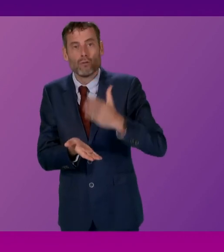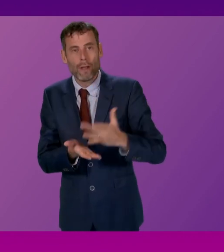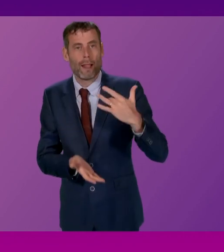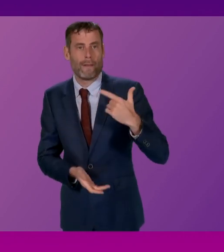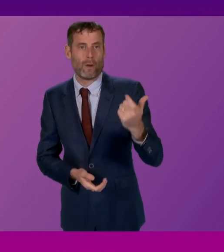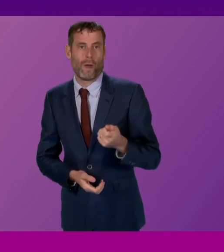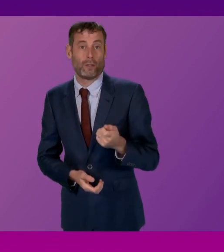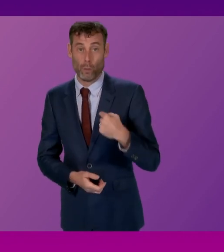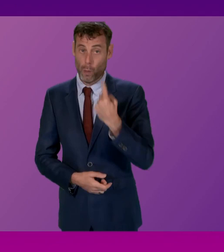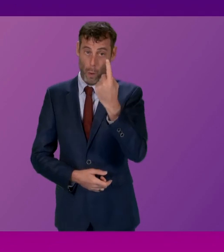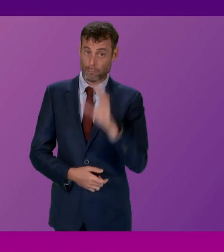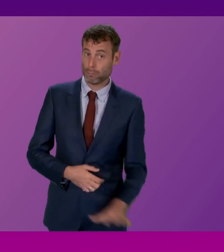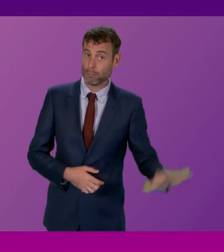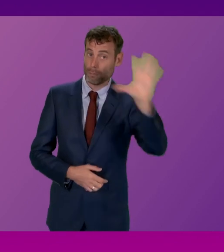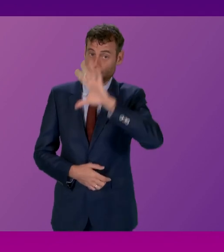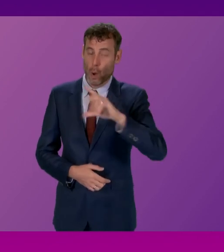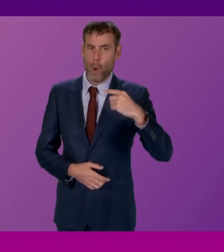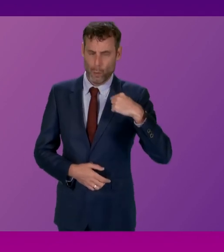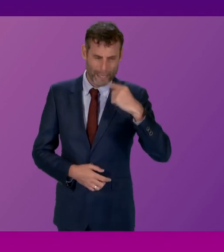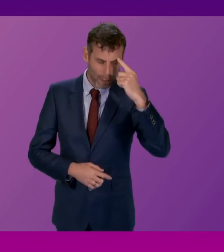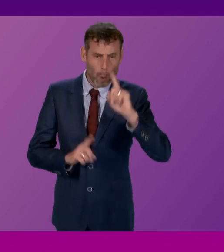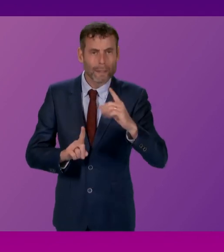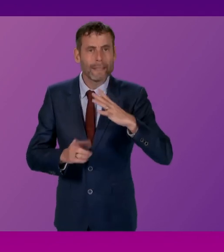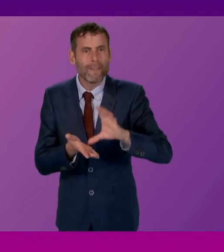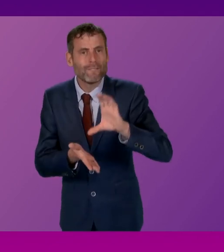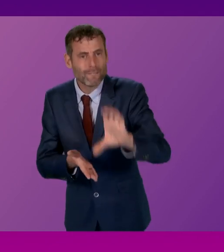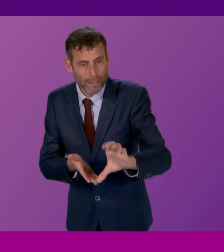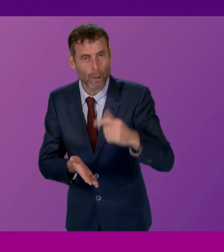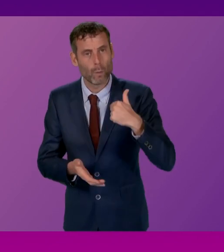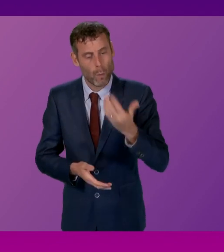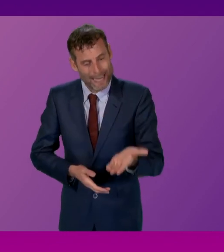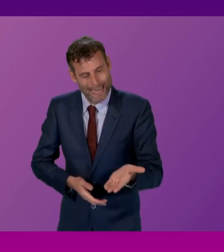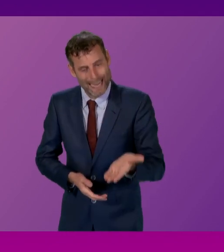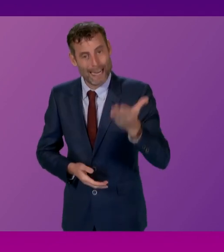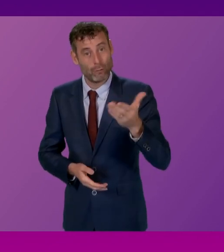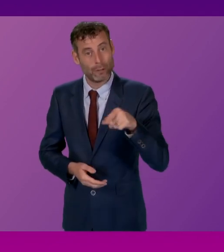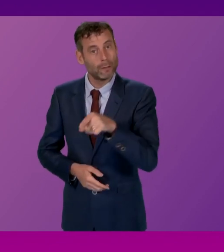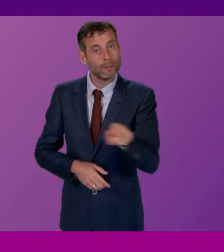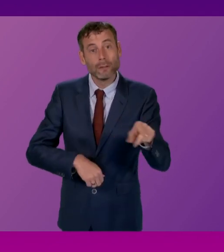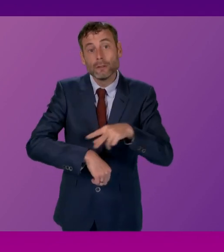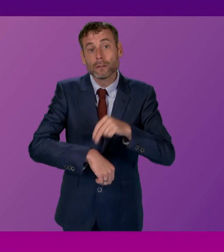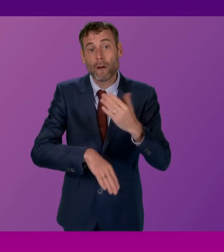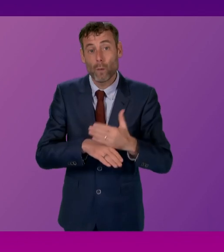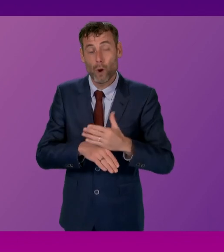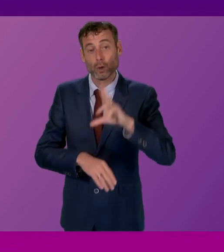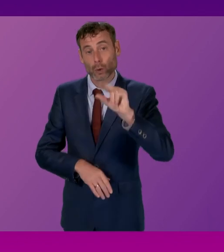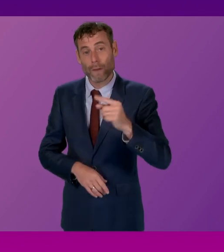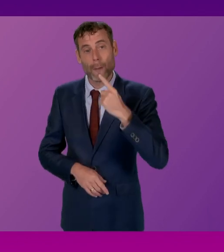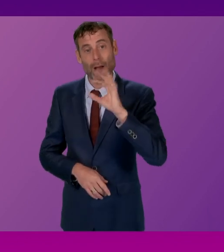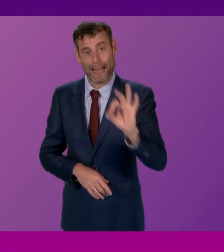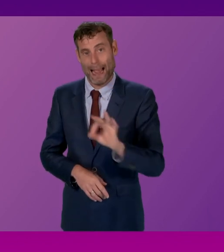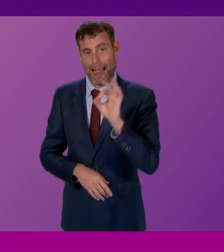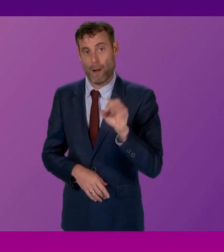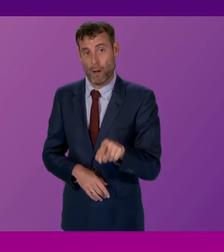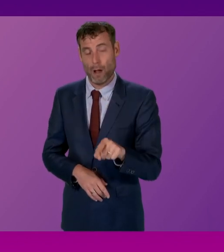committed to providing the necessary funding to increase pay to £12 an hour for staff who deliver funded ELC provision in the